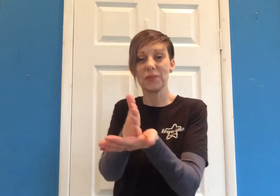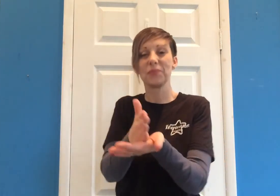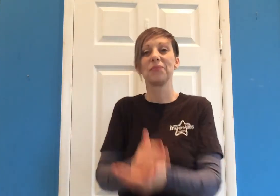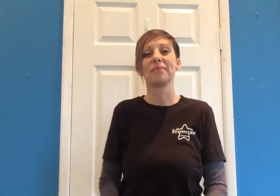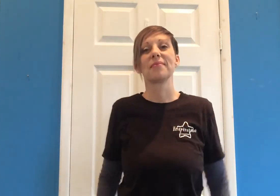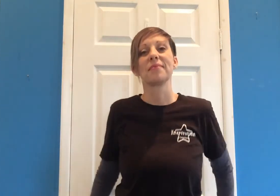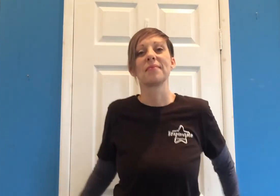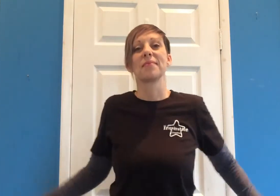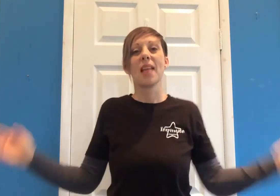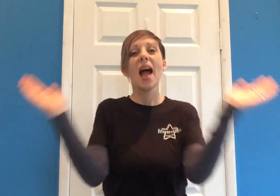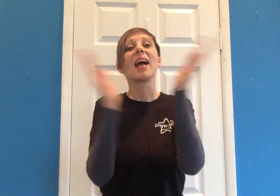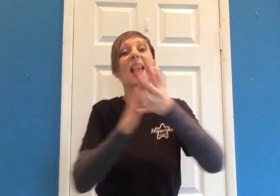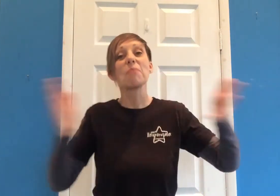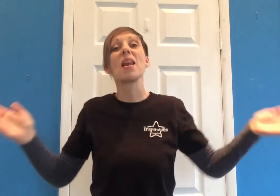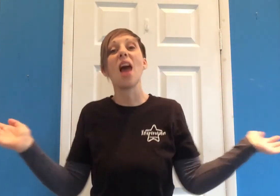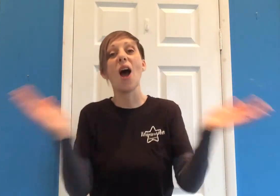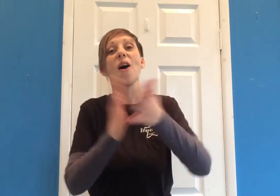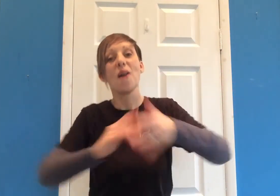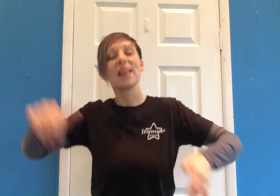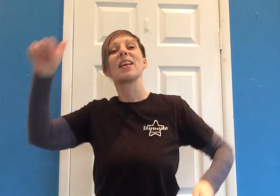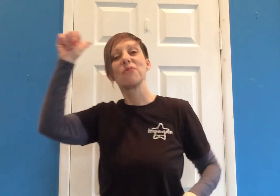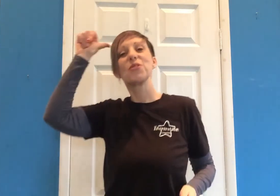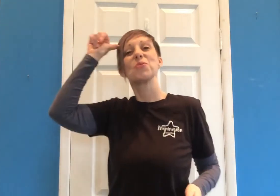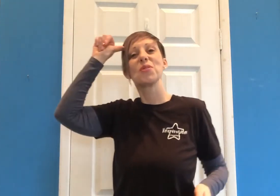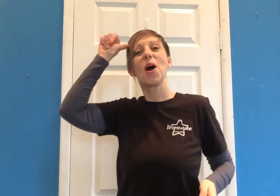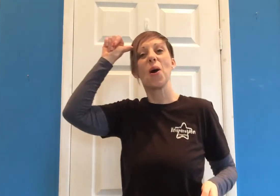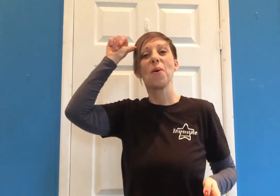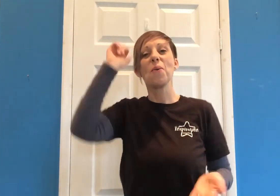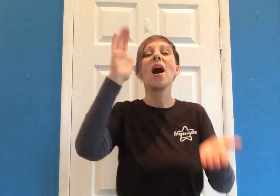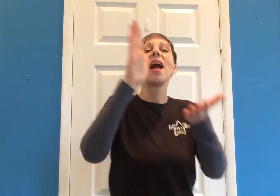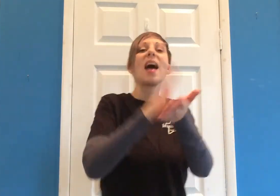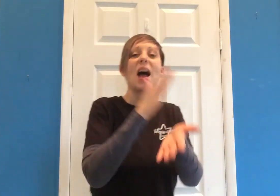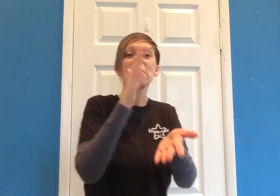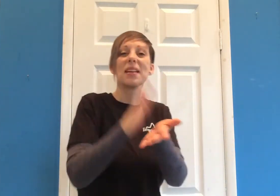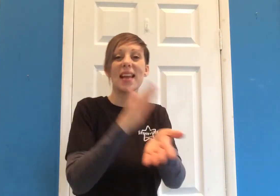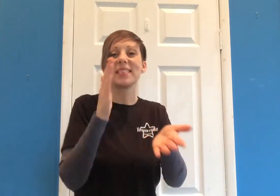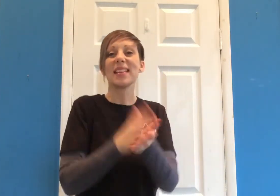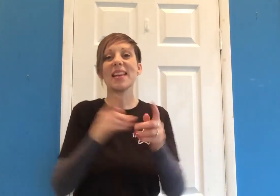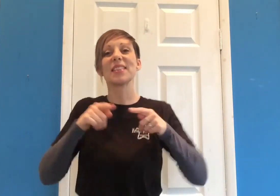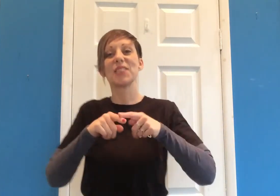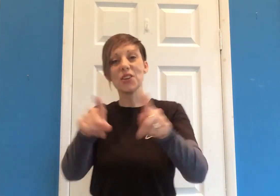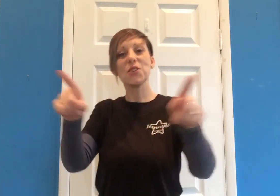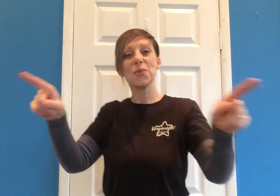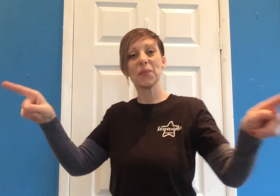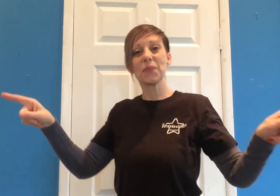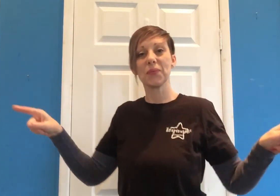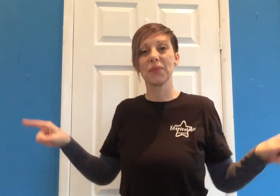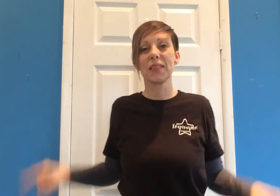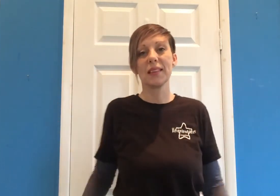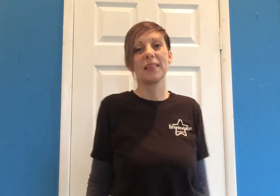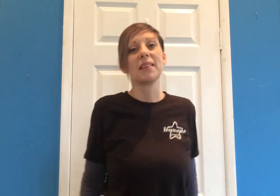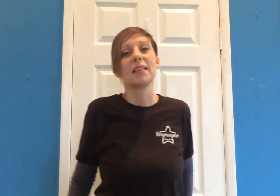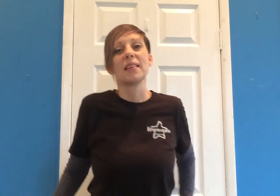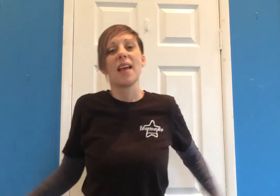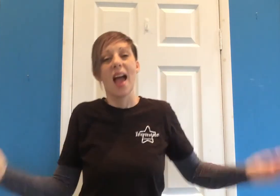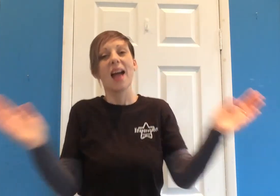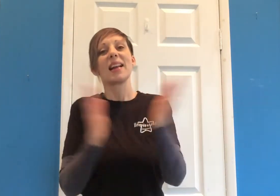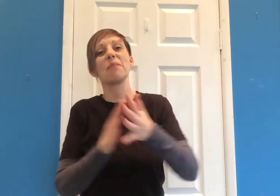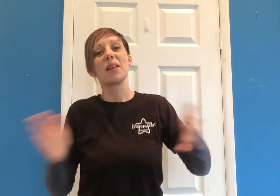because I'm happy, never know if you know what the happiness is you, but I'm happy, never